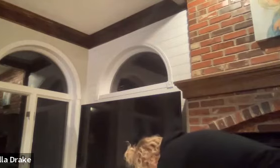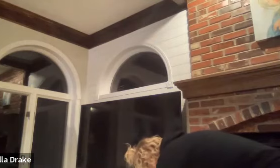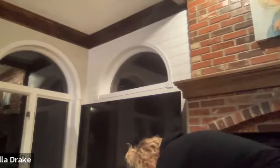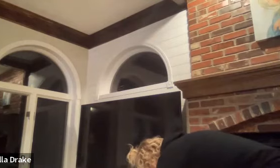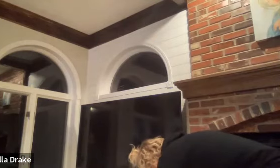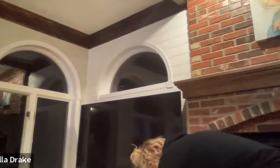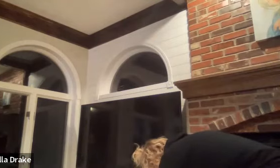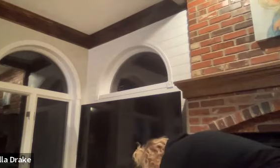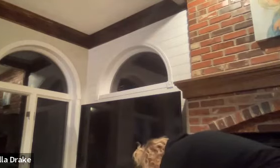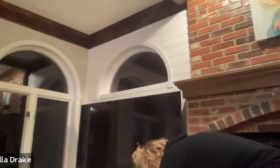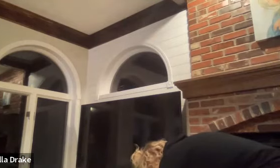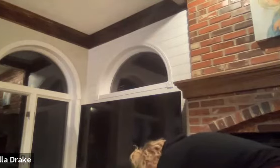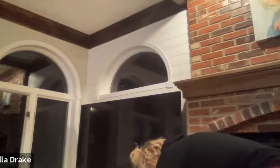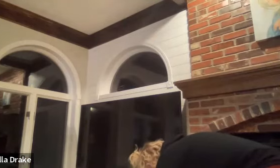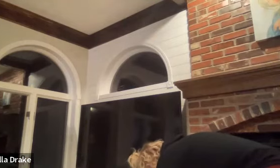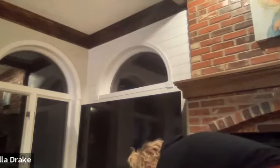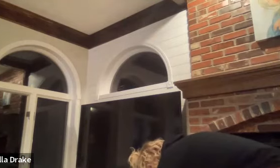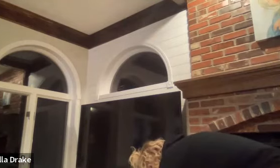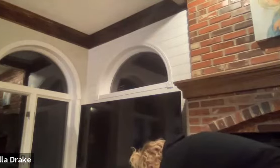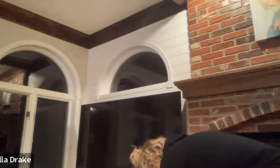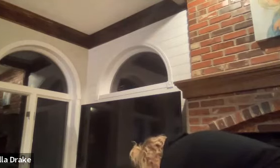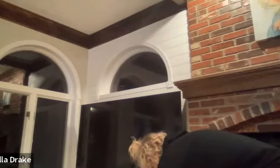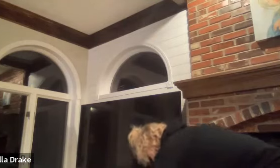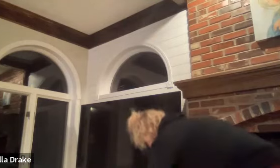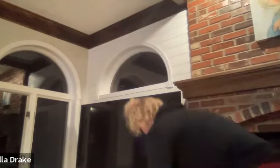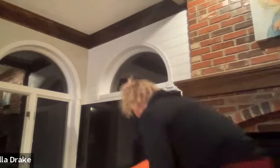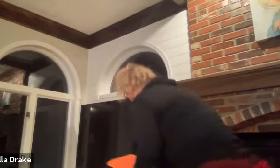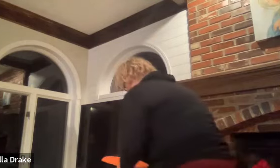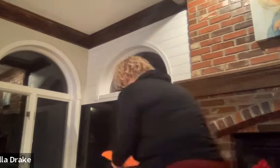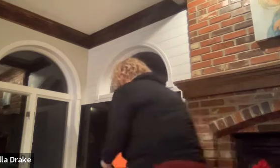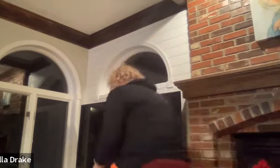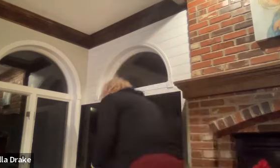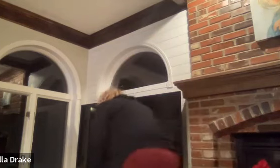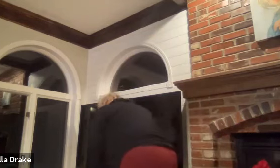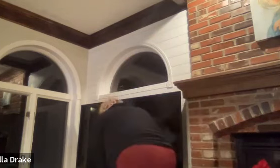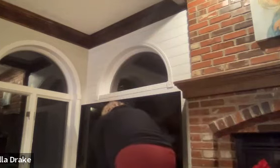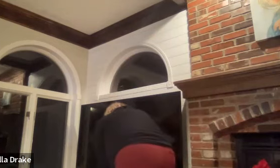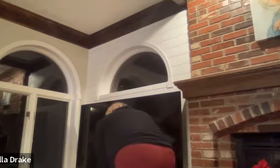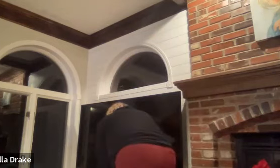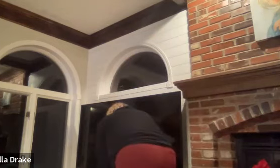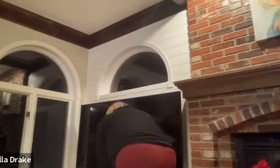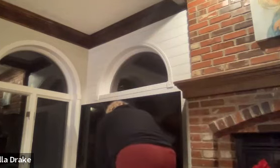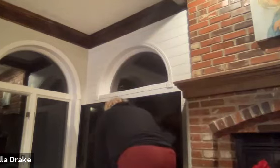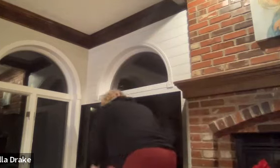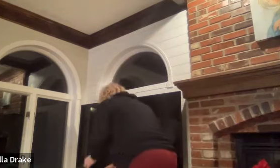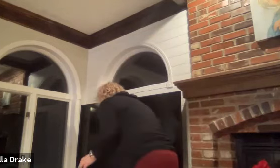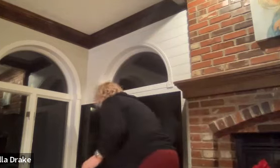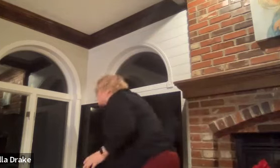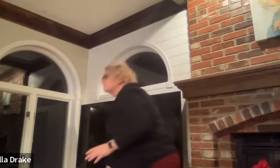um i was kind of gonna ask some questions okay i got a dog's right